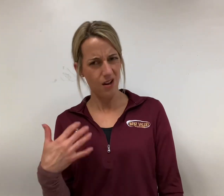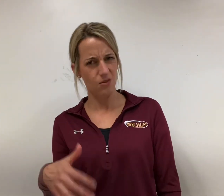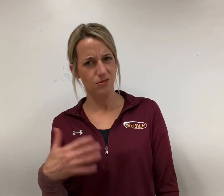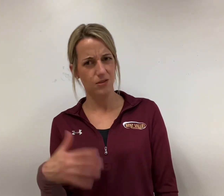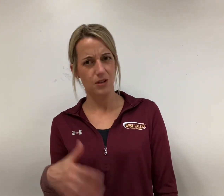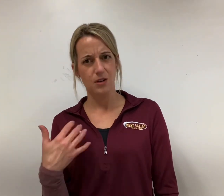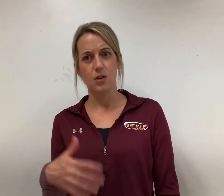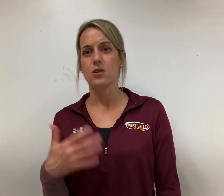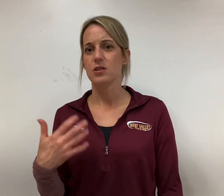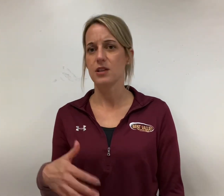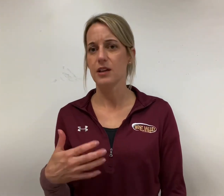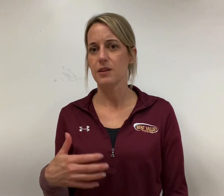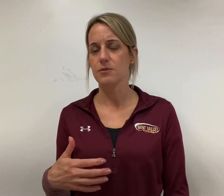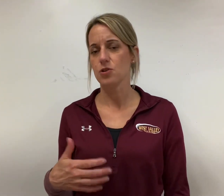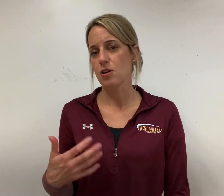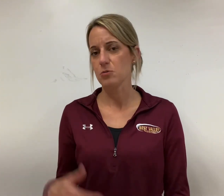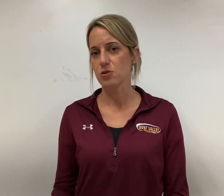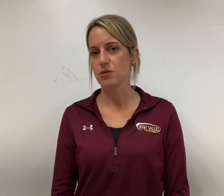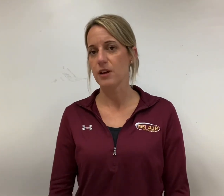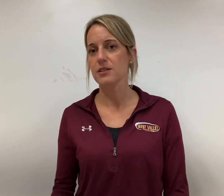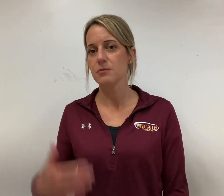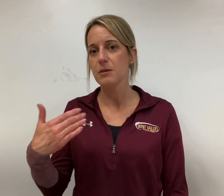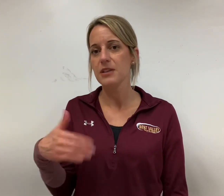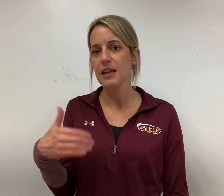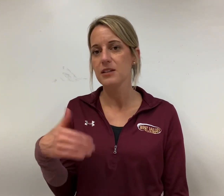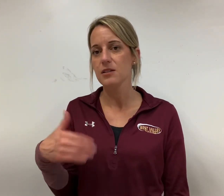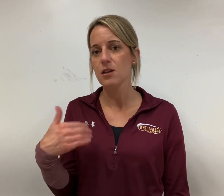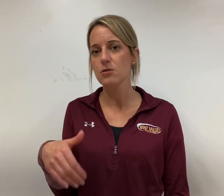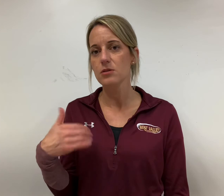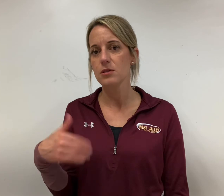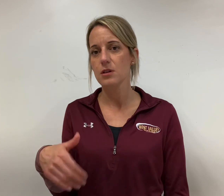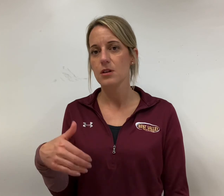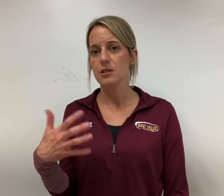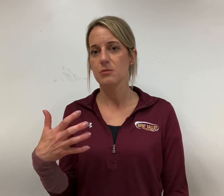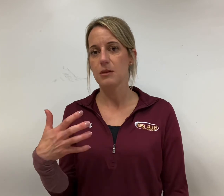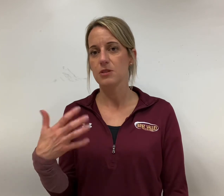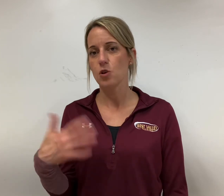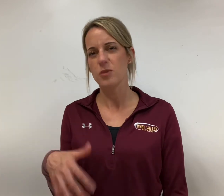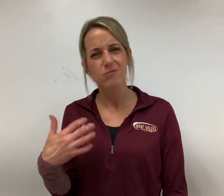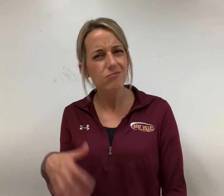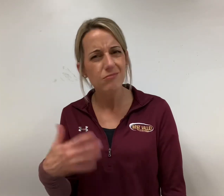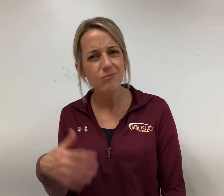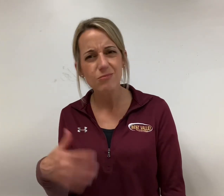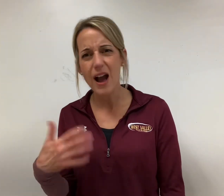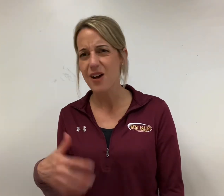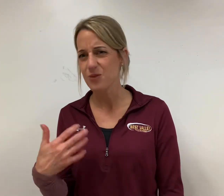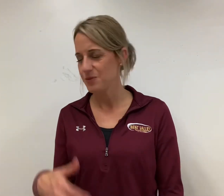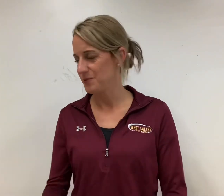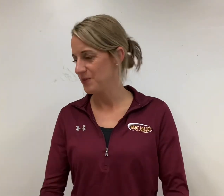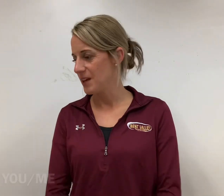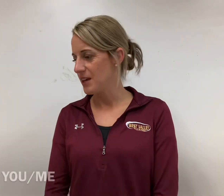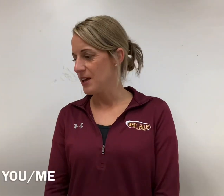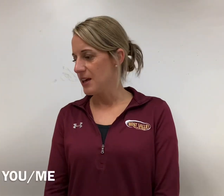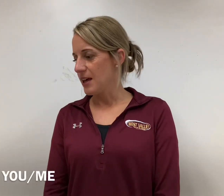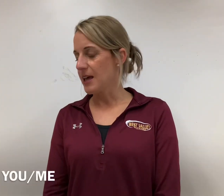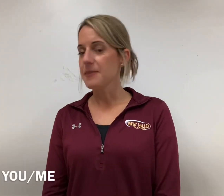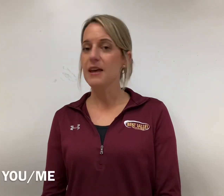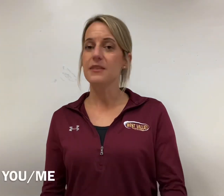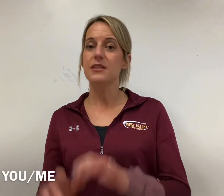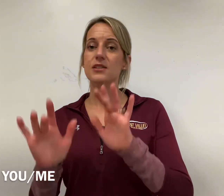it's like a shock motion right sometimes the hand is closed sometimes it's open wow and then this is